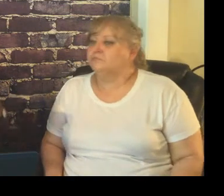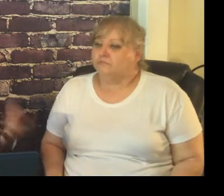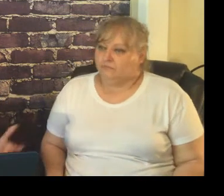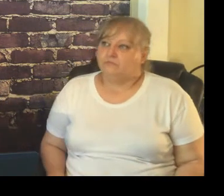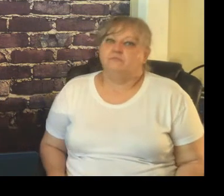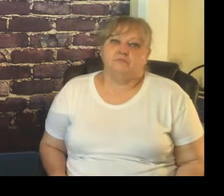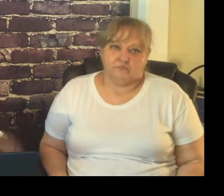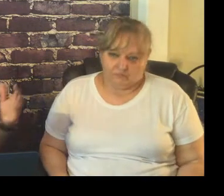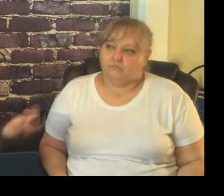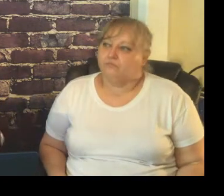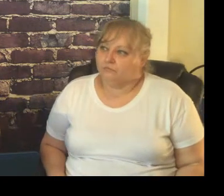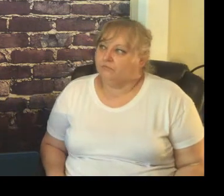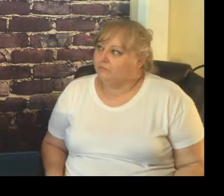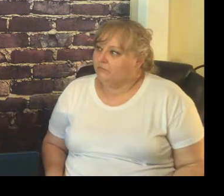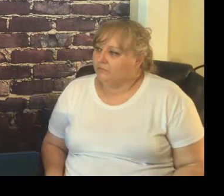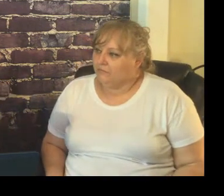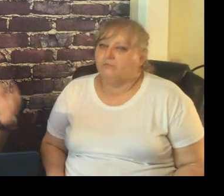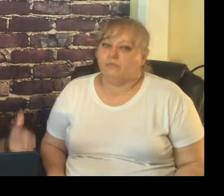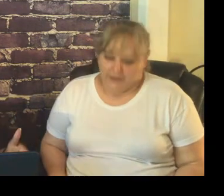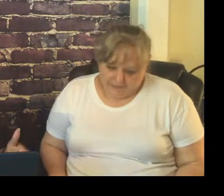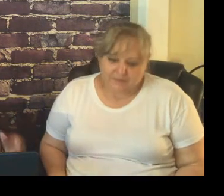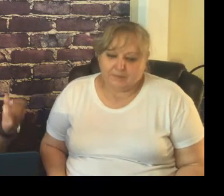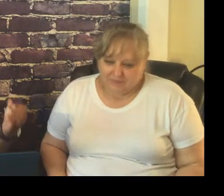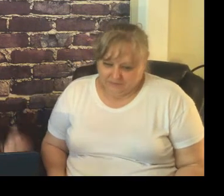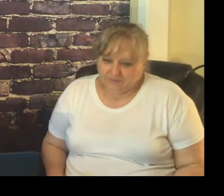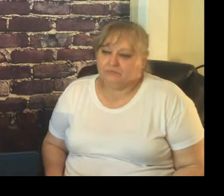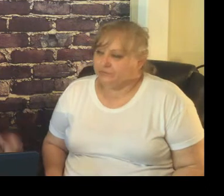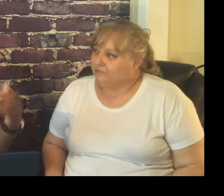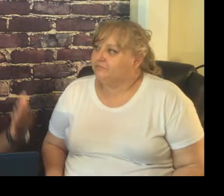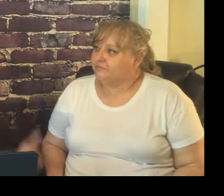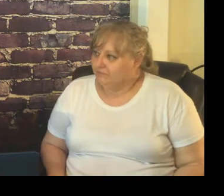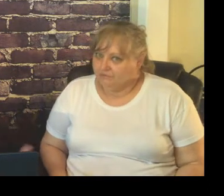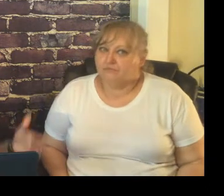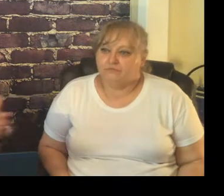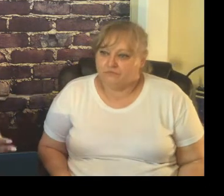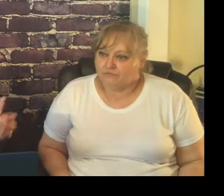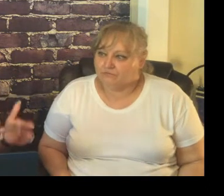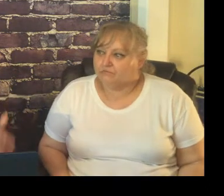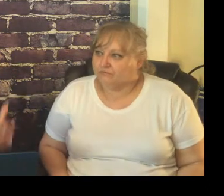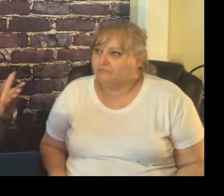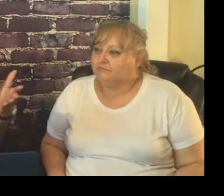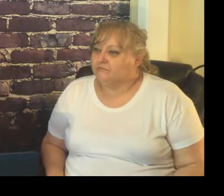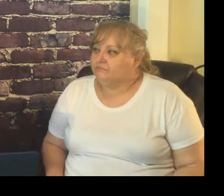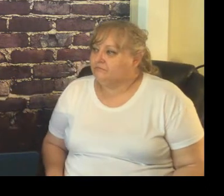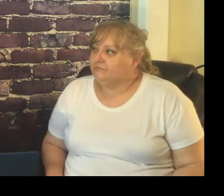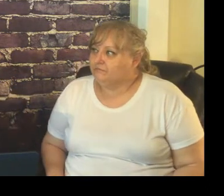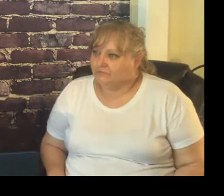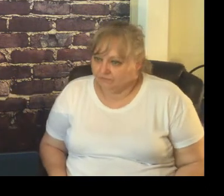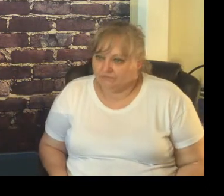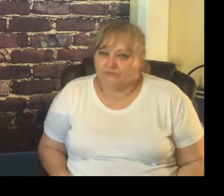just flat out asked them okay I don't understand this why do you do this why do you wear this why is blah blah blah that gave them the opportunity to